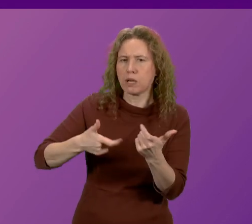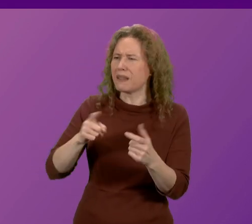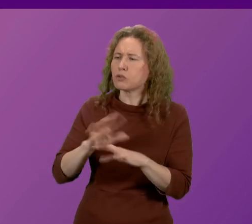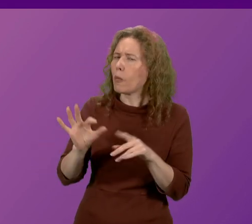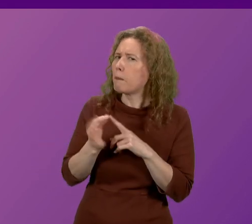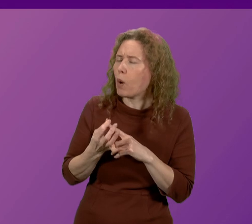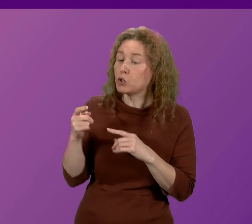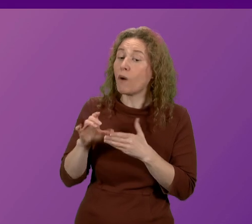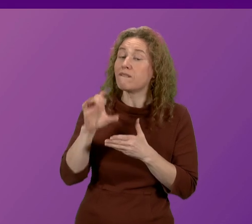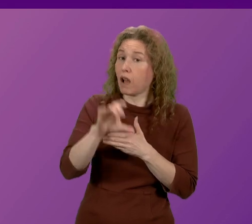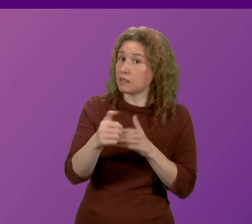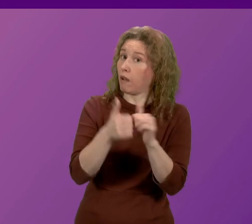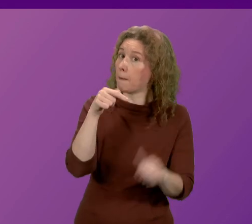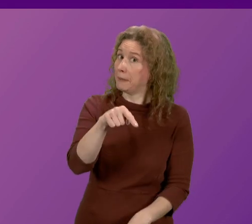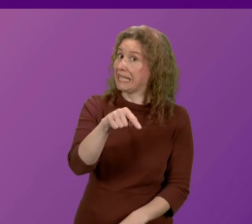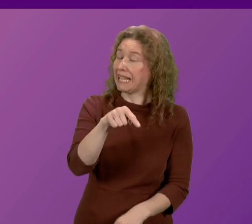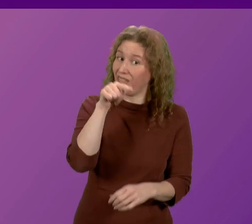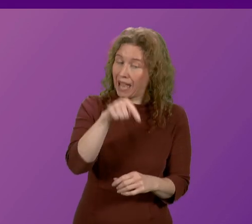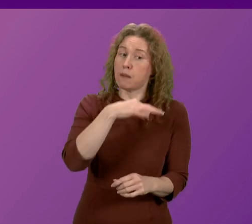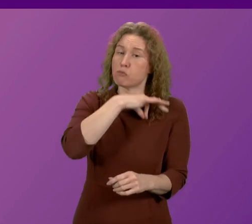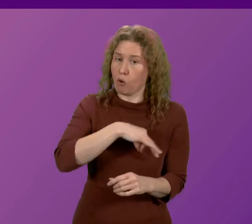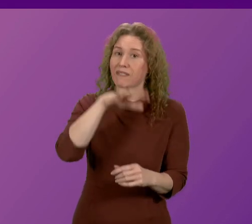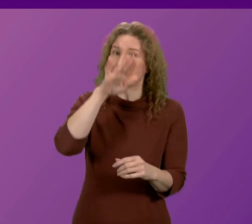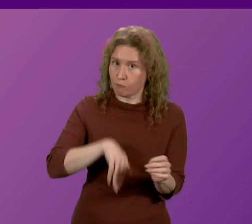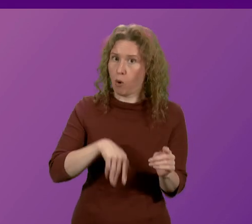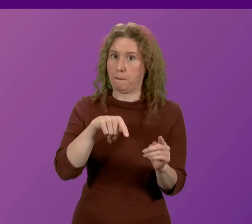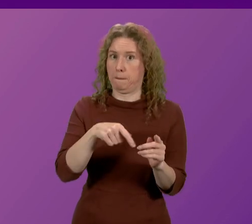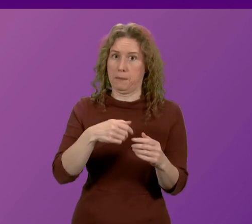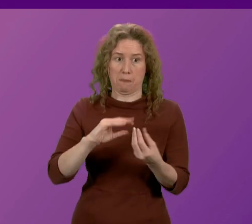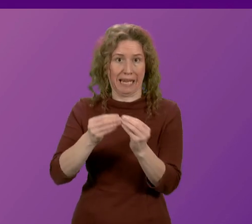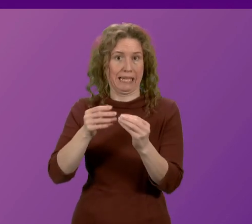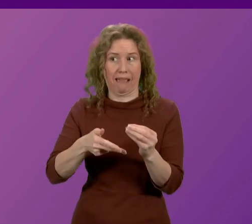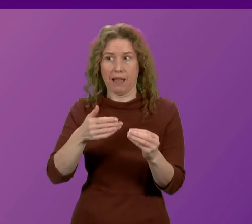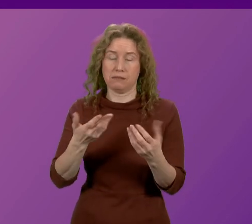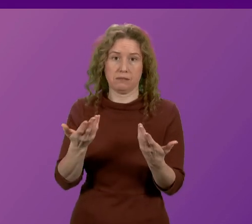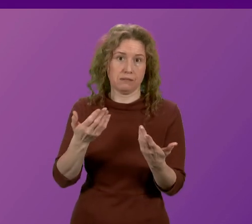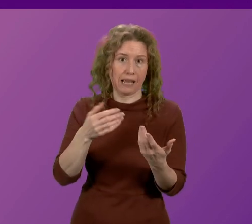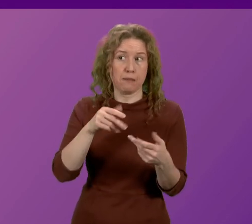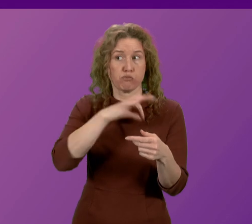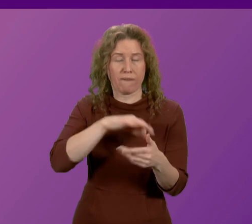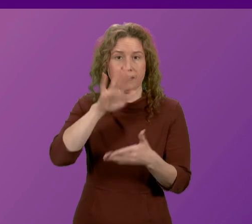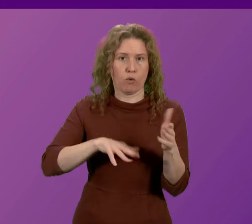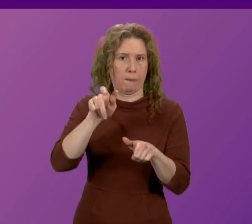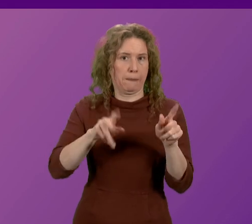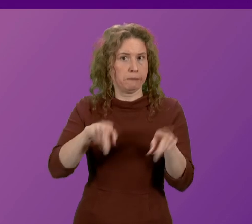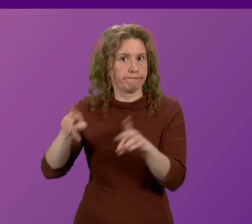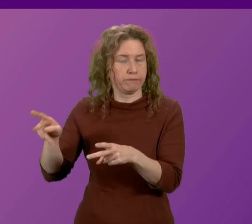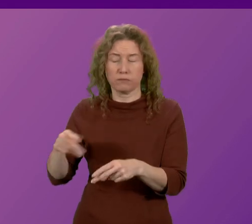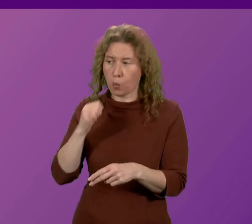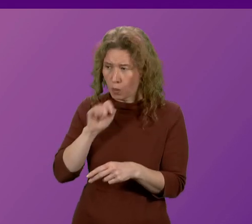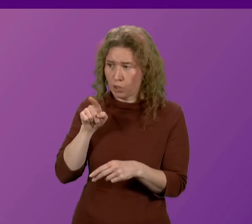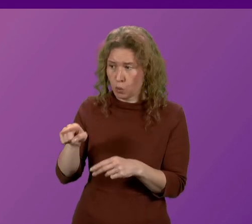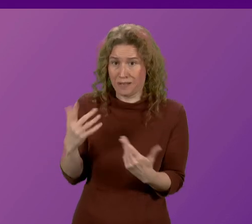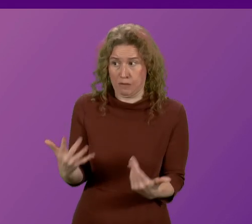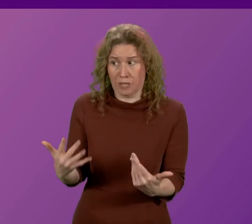The Government is funding the companies that profit from these atrocities. Will the First Minister finally send a clear signal